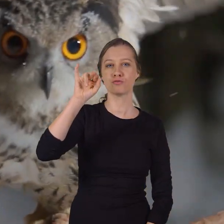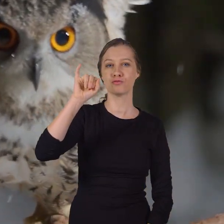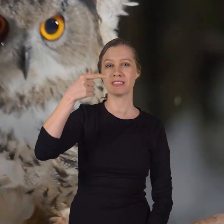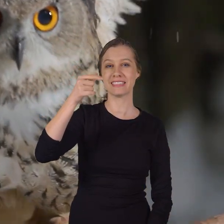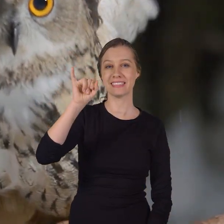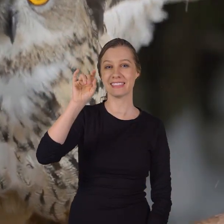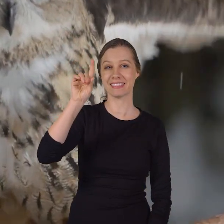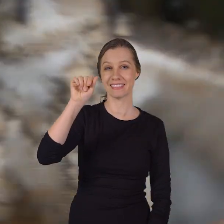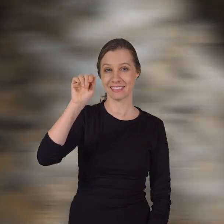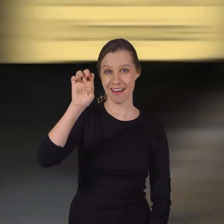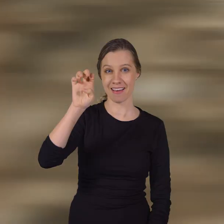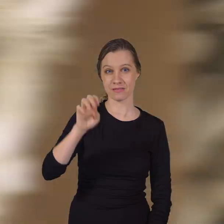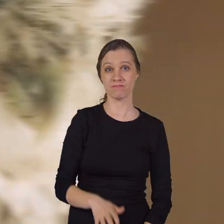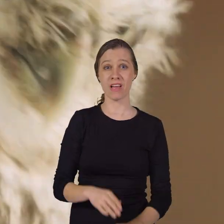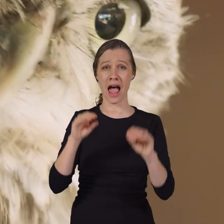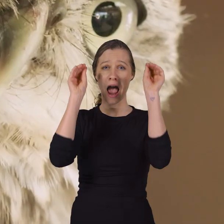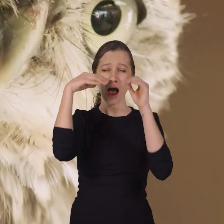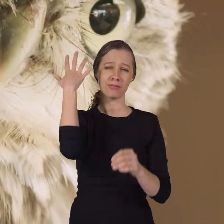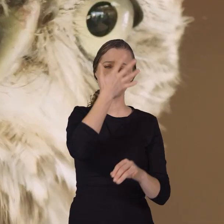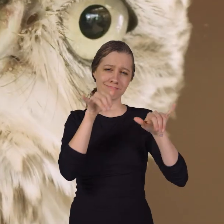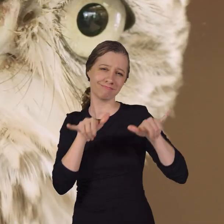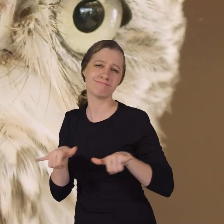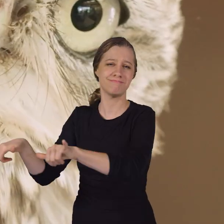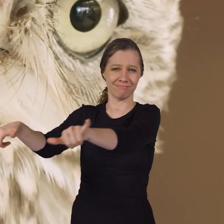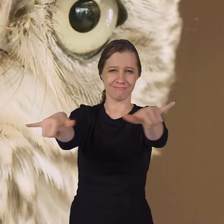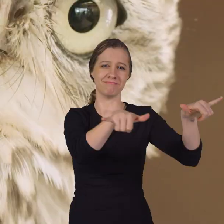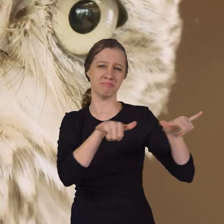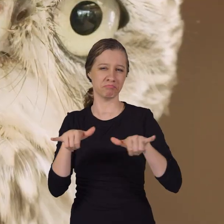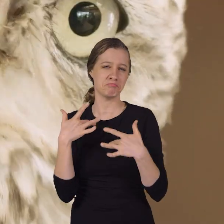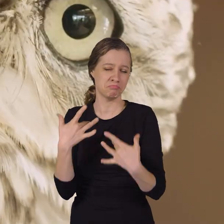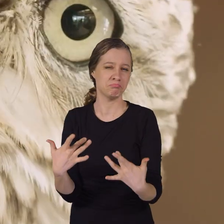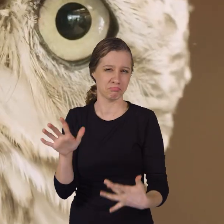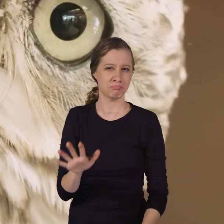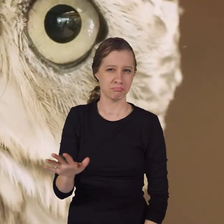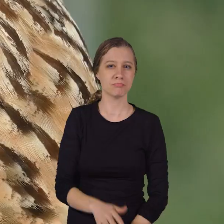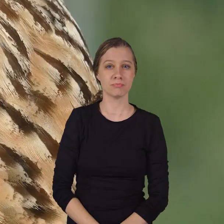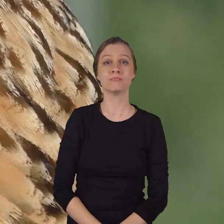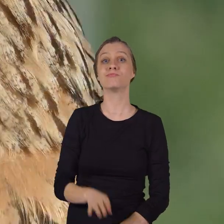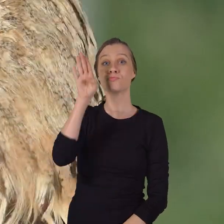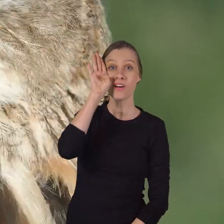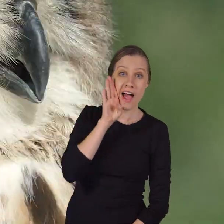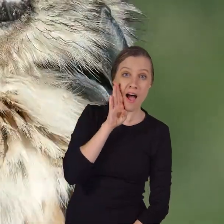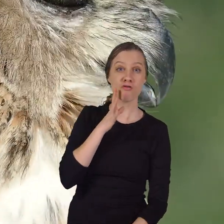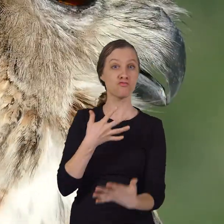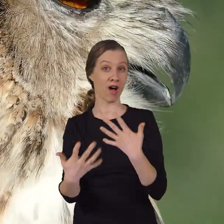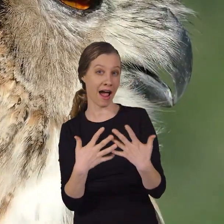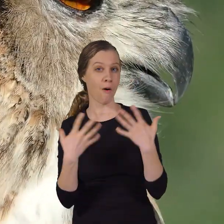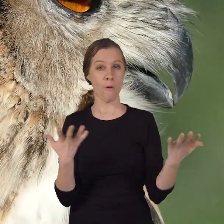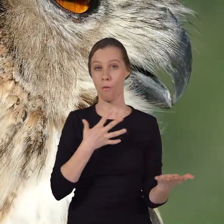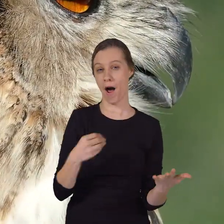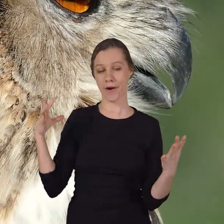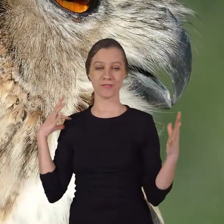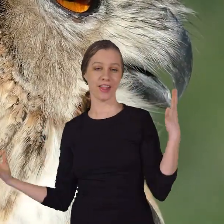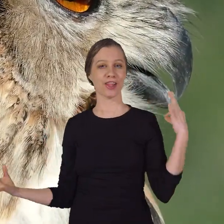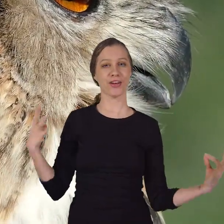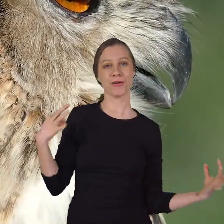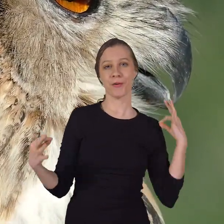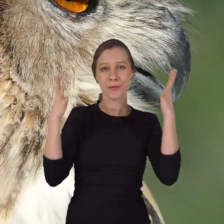strigidae. All owls look pretty much the same. They have brown, gray, or white